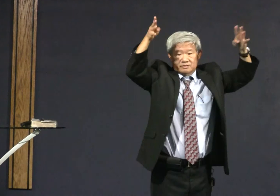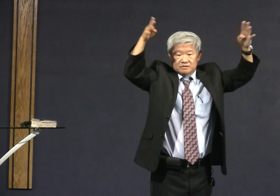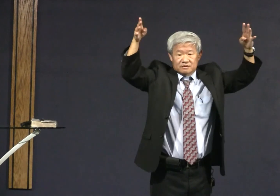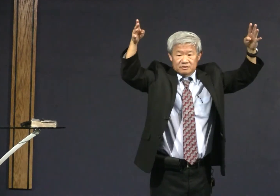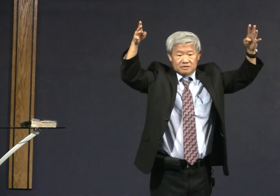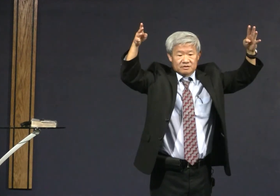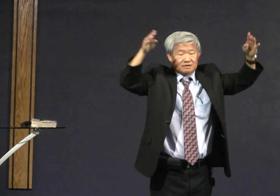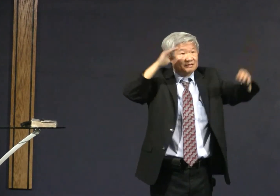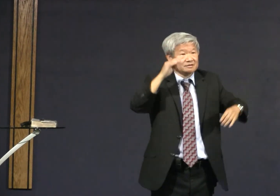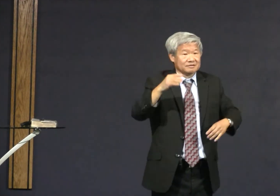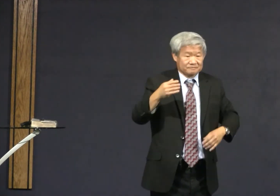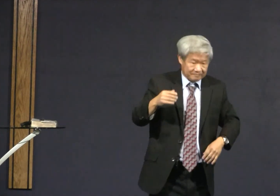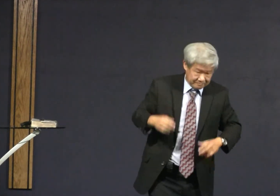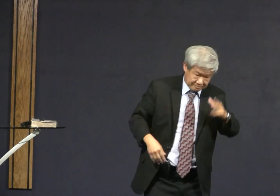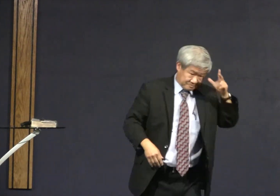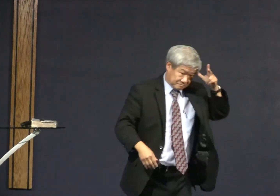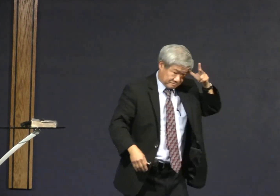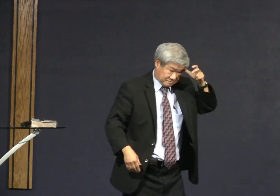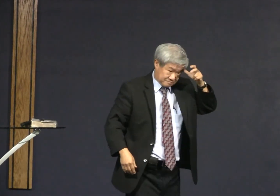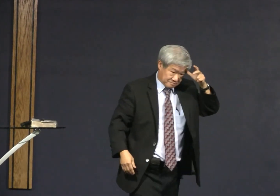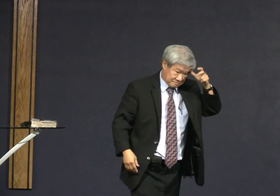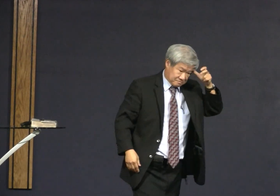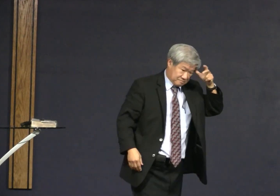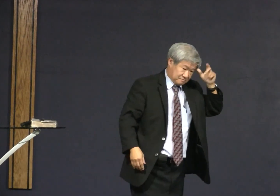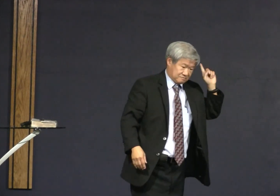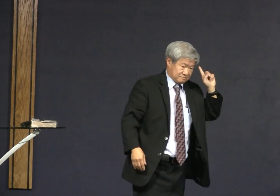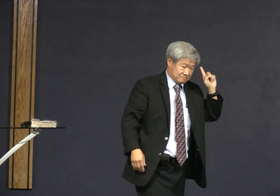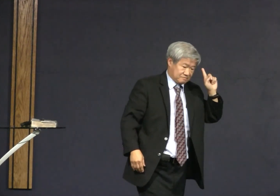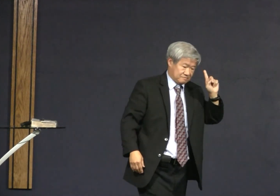And as he learned about them, his imagination began to develop.